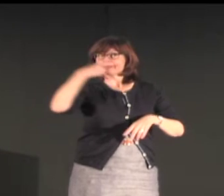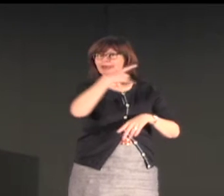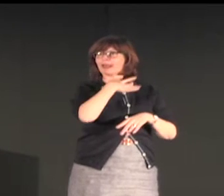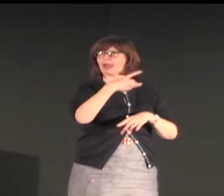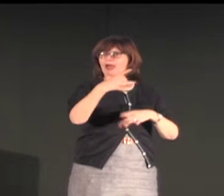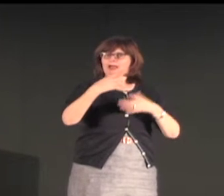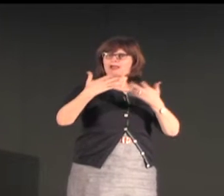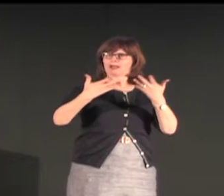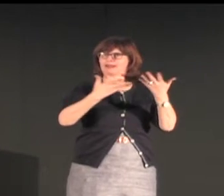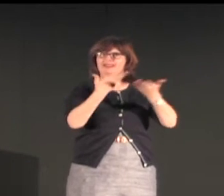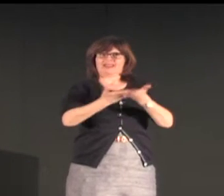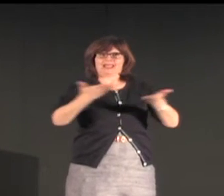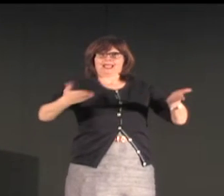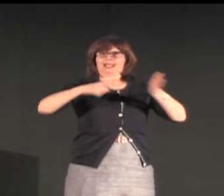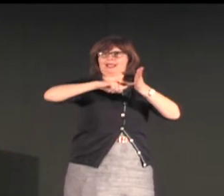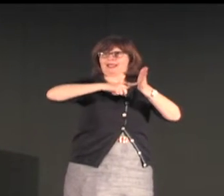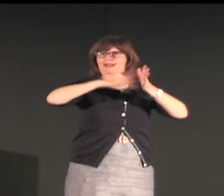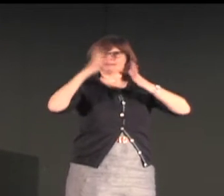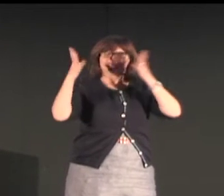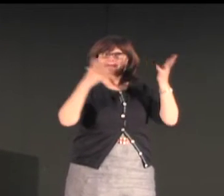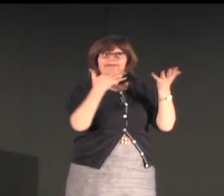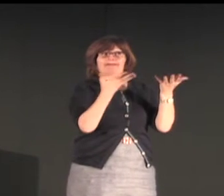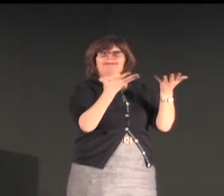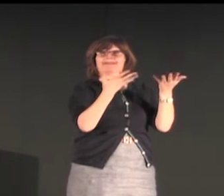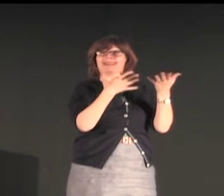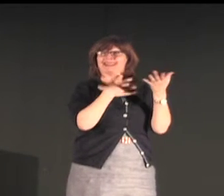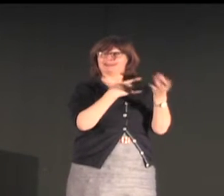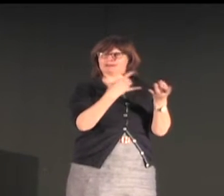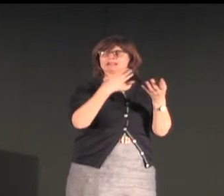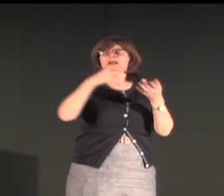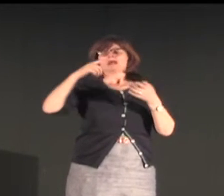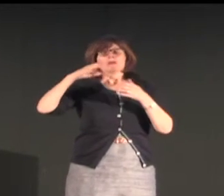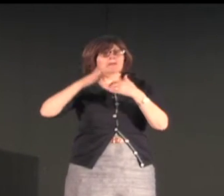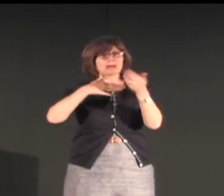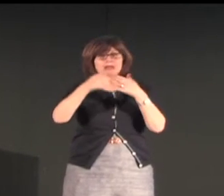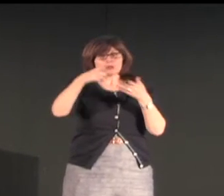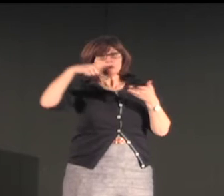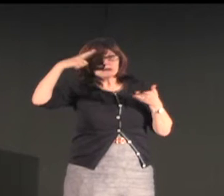but Kevin doesn't use mascara and he knew what the sign was so it's not for a question of usage